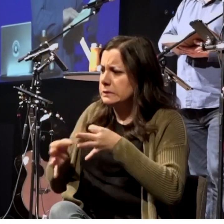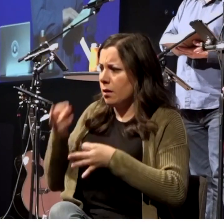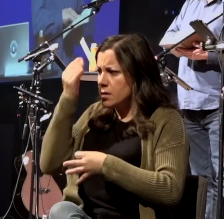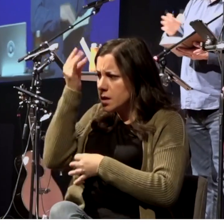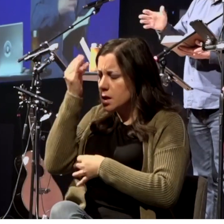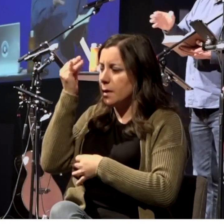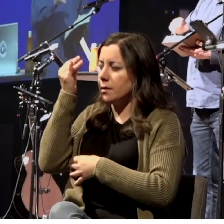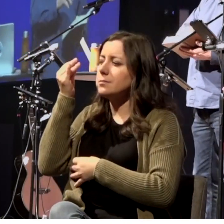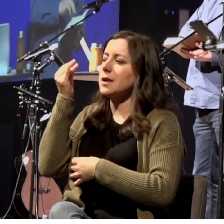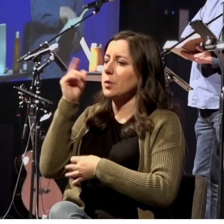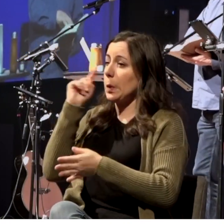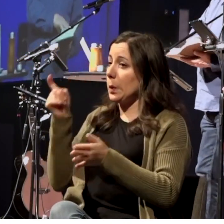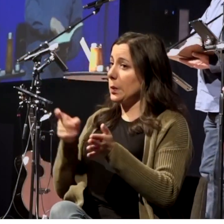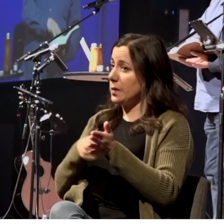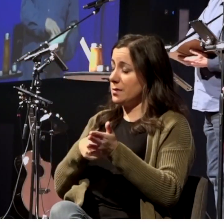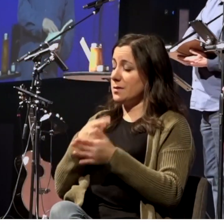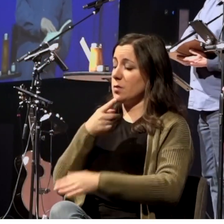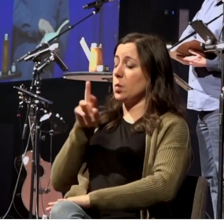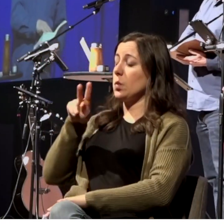Now, check this guy out. It says in Ruth chapter one.